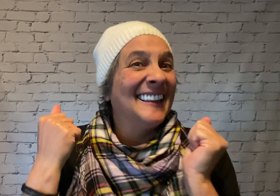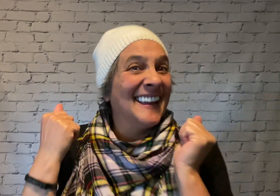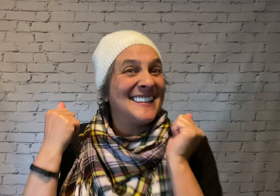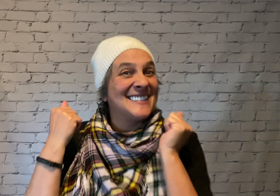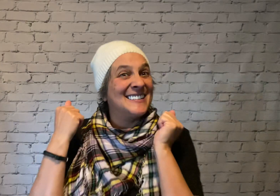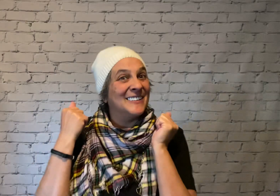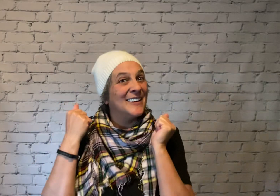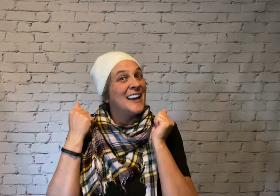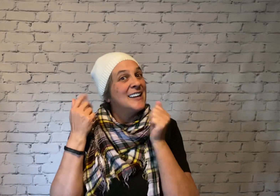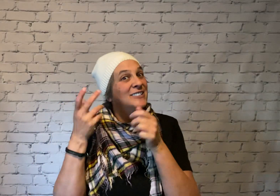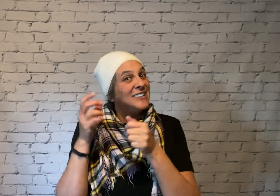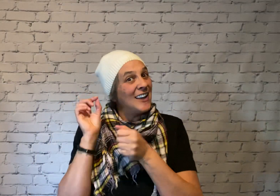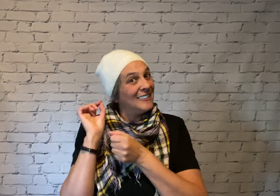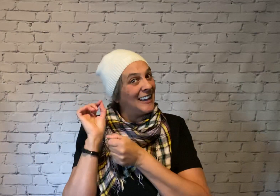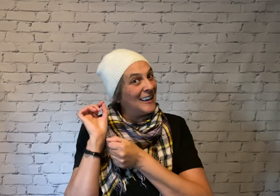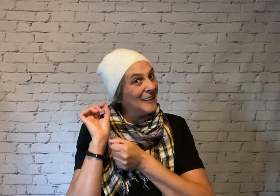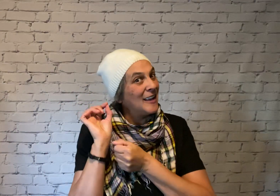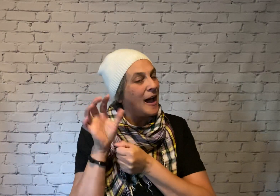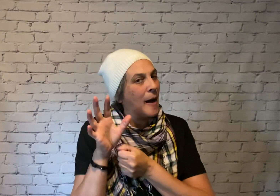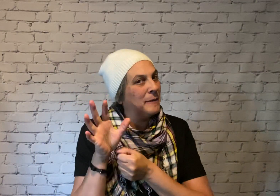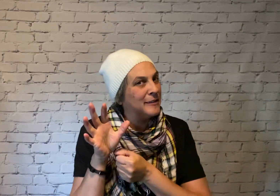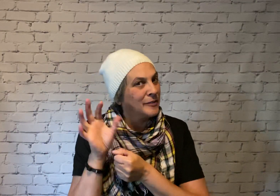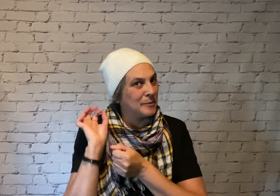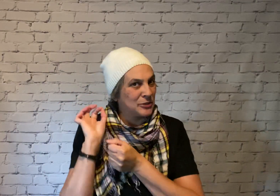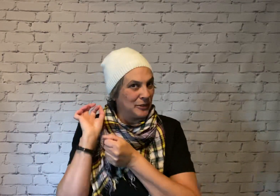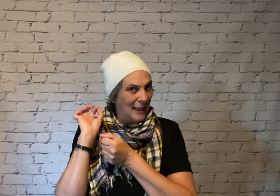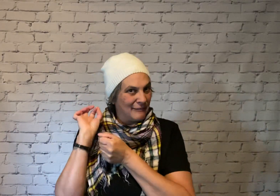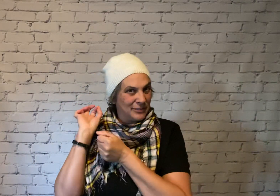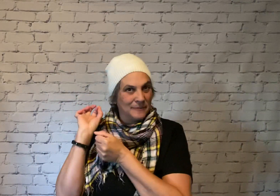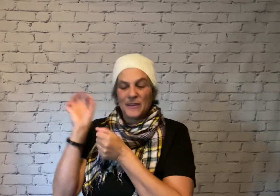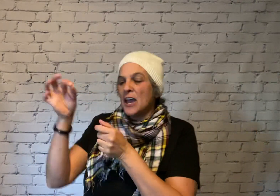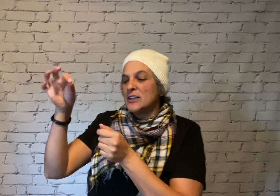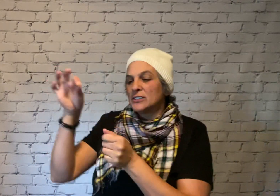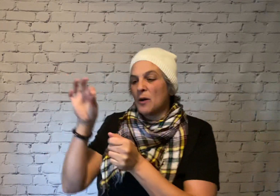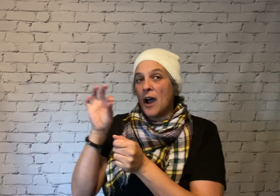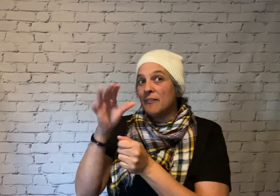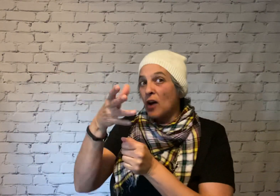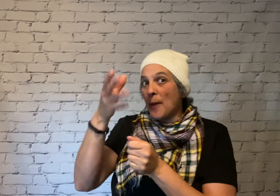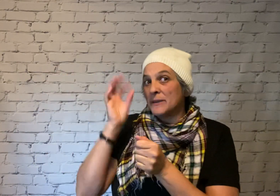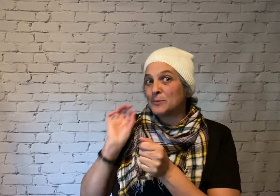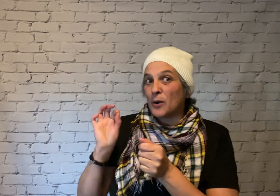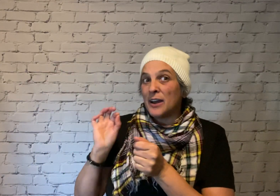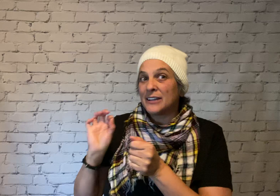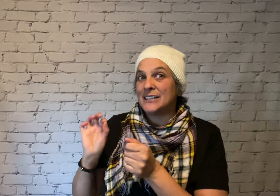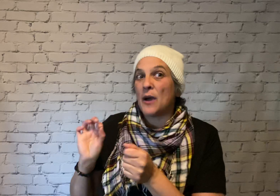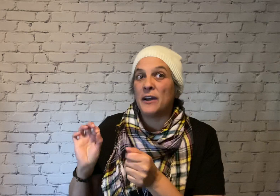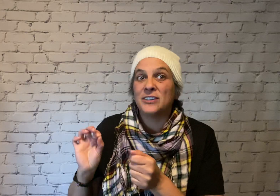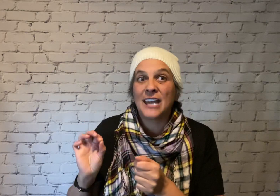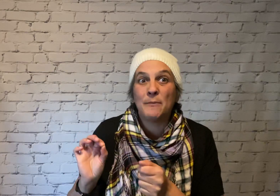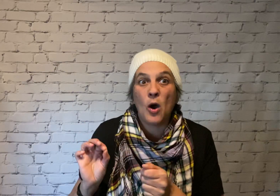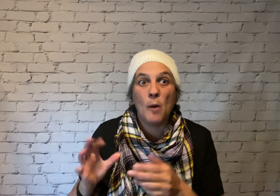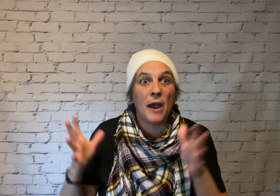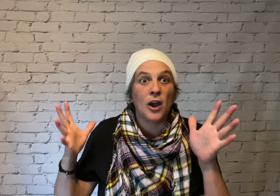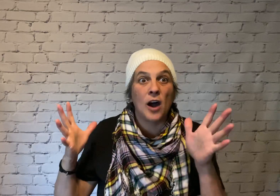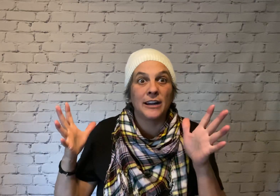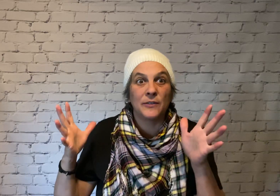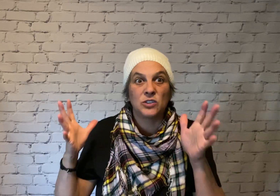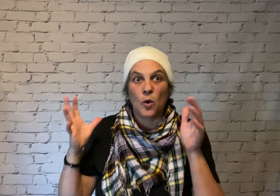Let's do gel nail infomercial laughter. So I've got this product now. I just came home. I got it at the door.